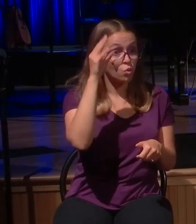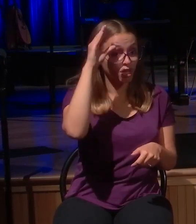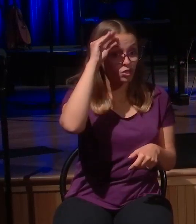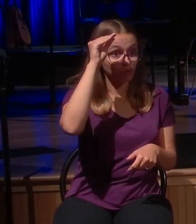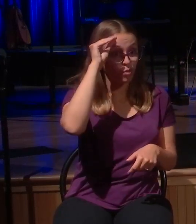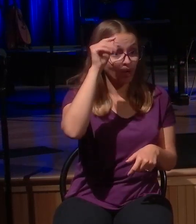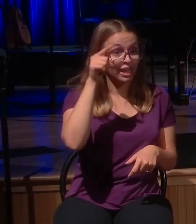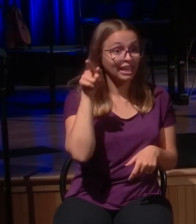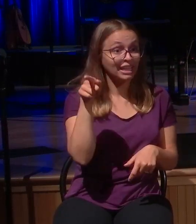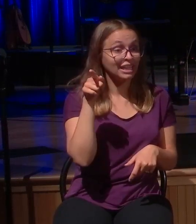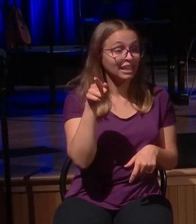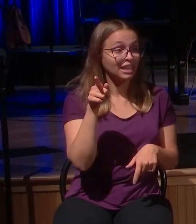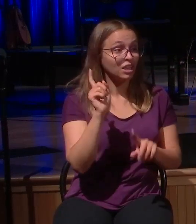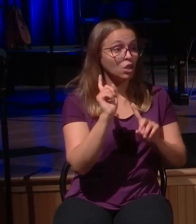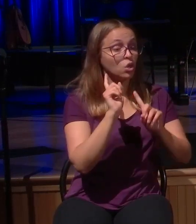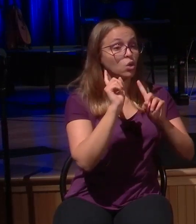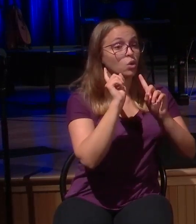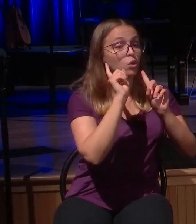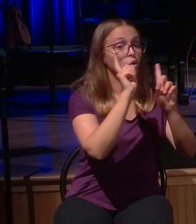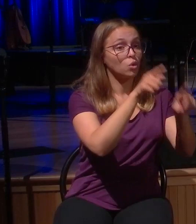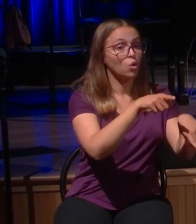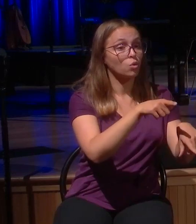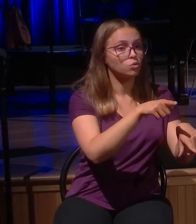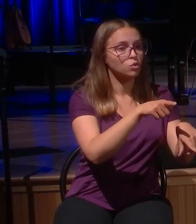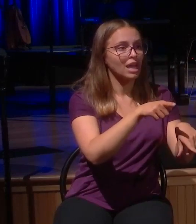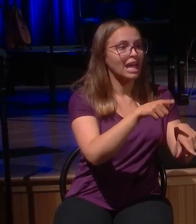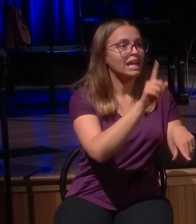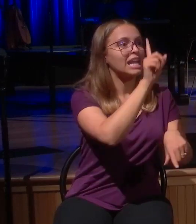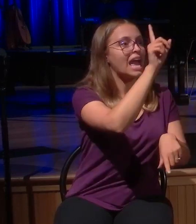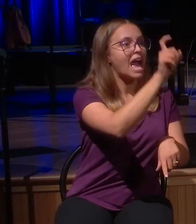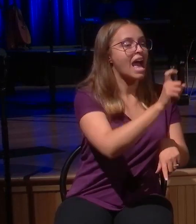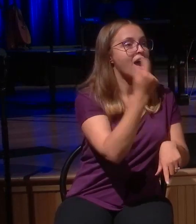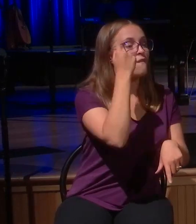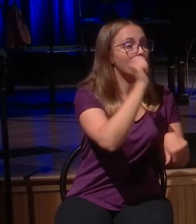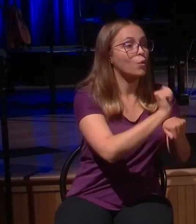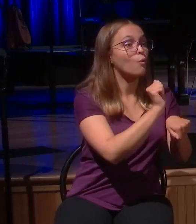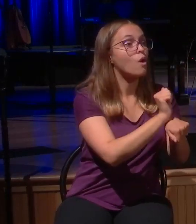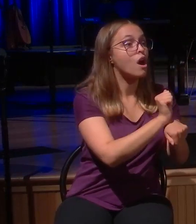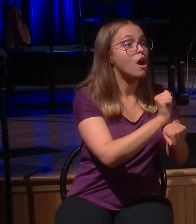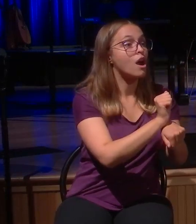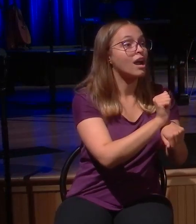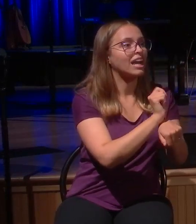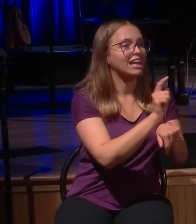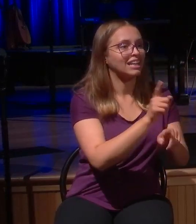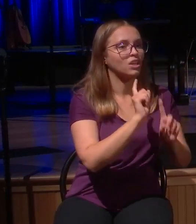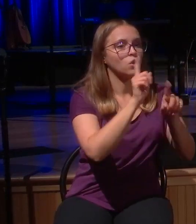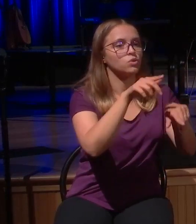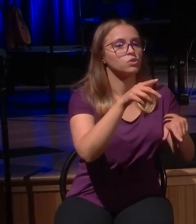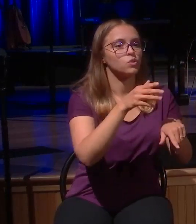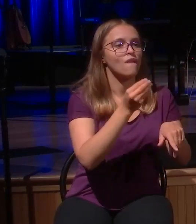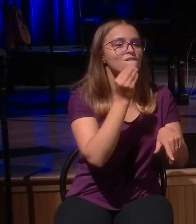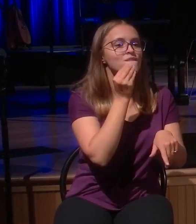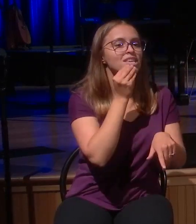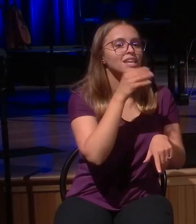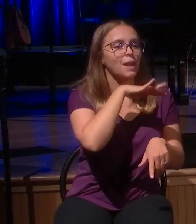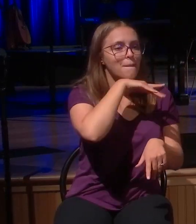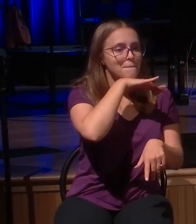country who sent him into his field to feed pigs. Do you understand the cultural